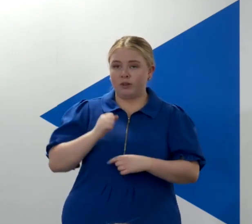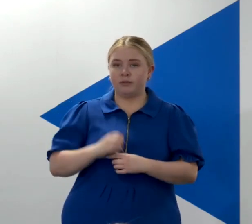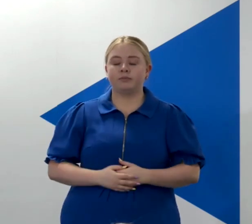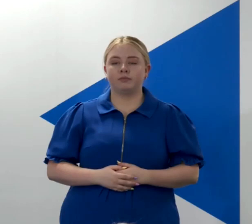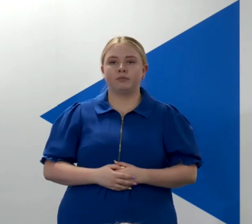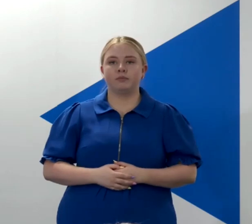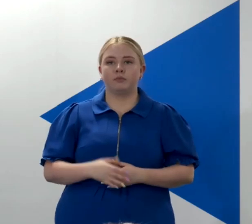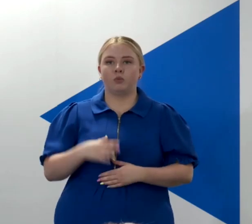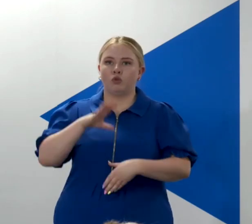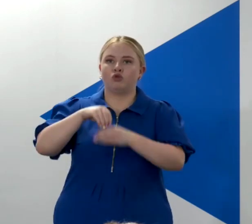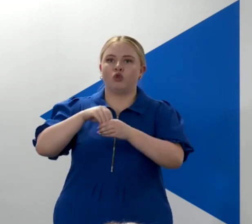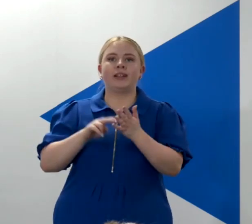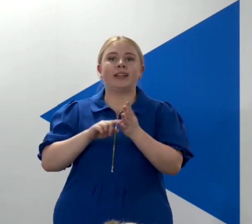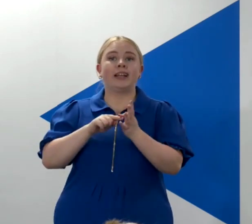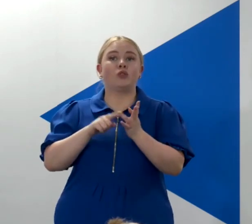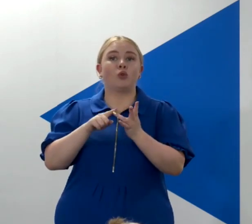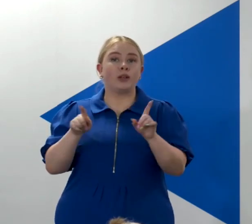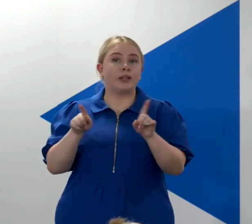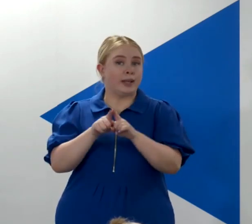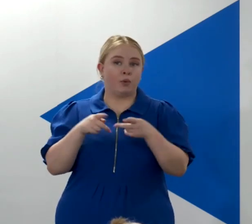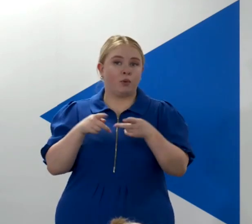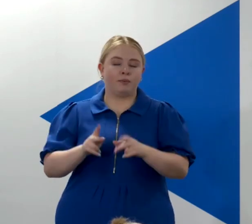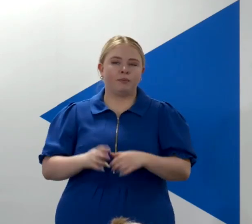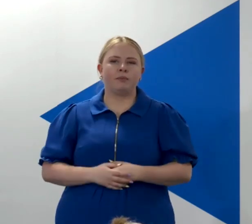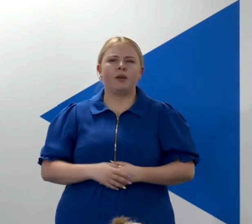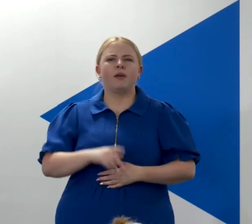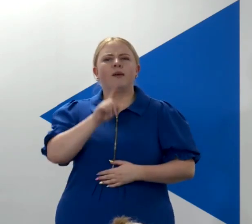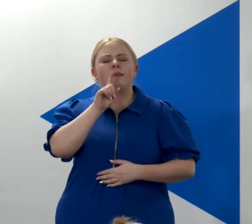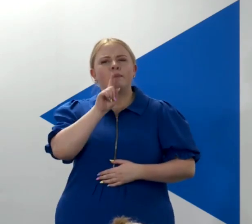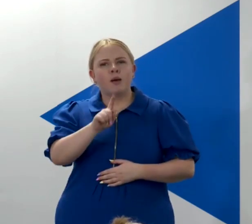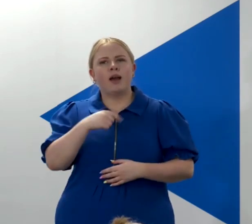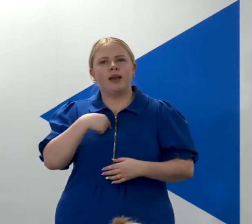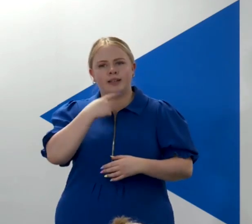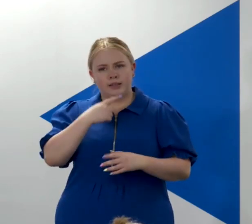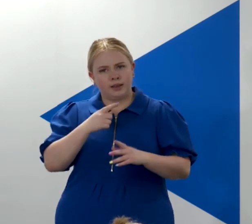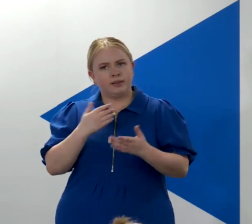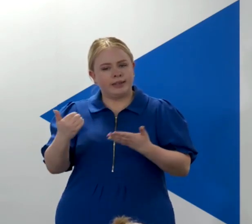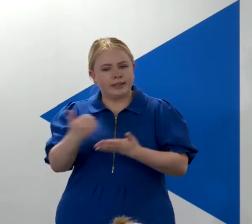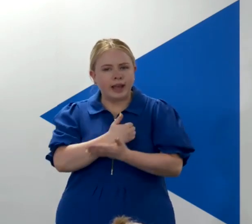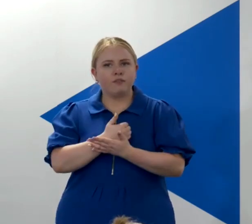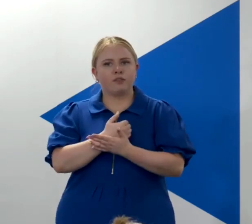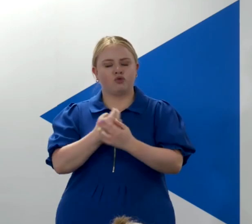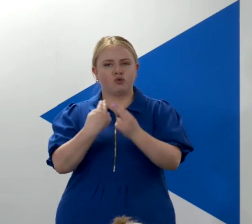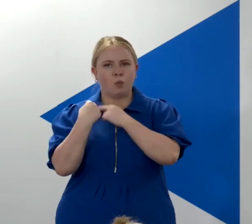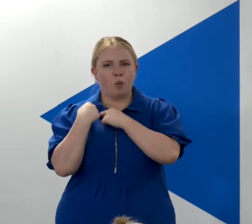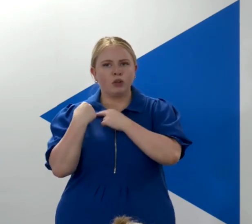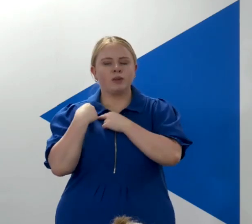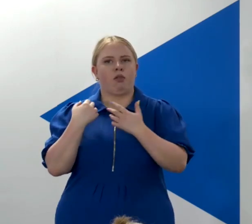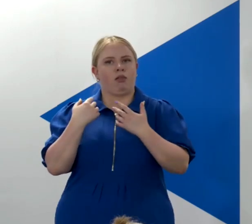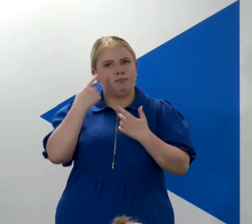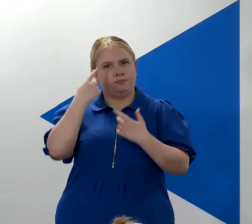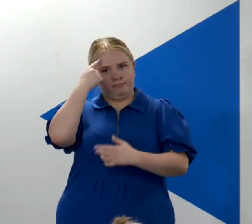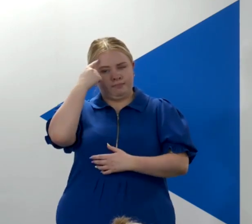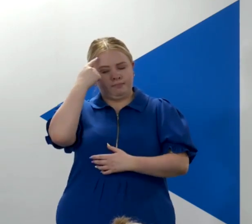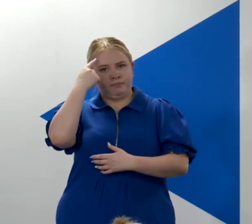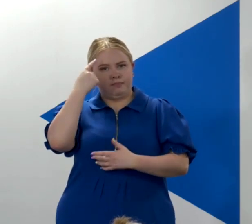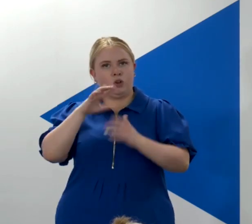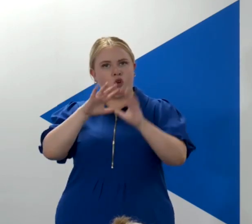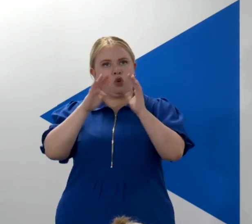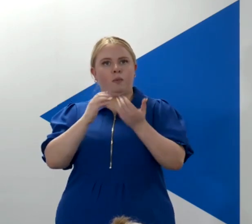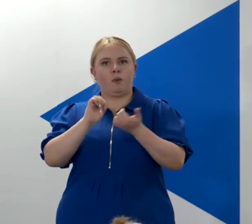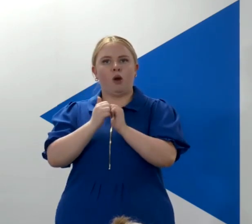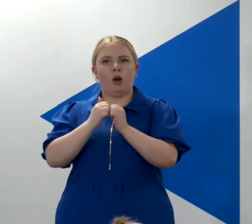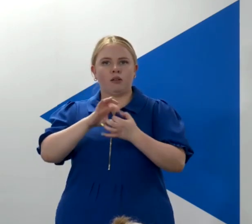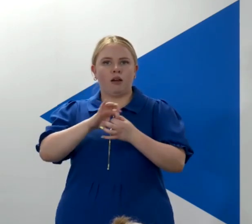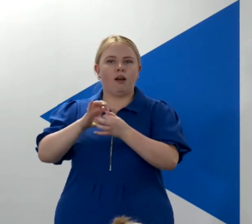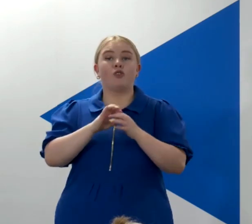NATO. What I would say is that we would do that in a way that, as I say, is safe, is responsible as a global partner. So discussions,